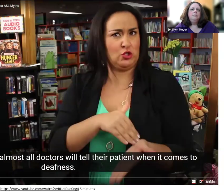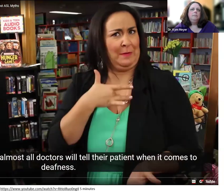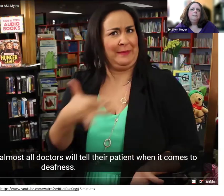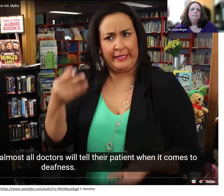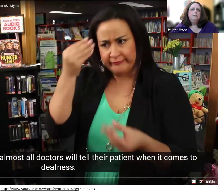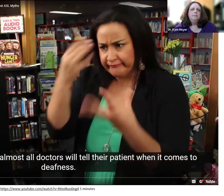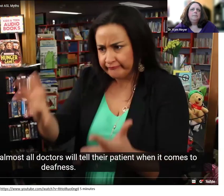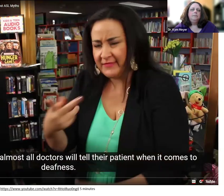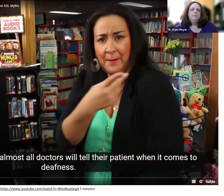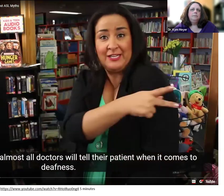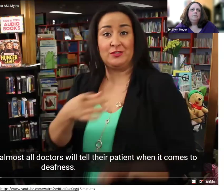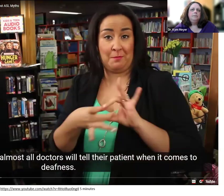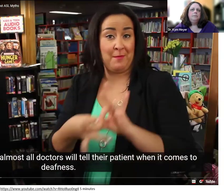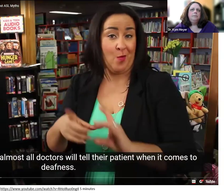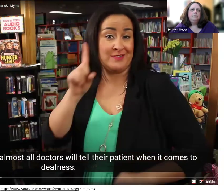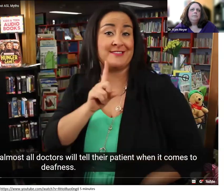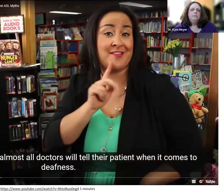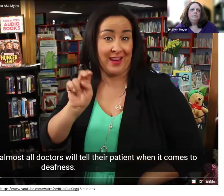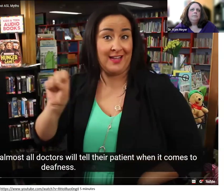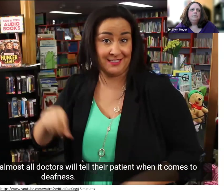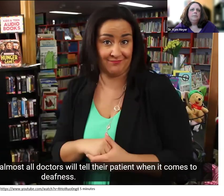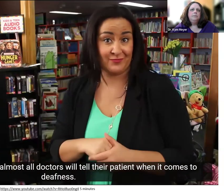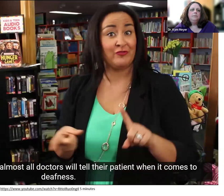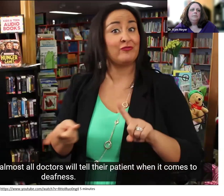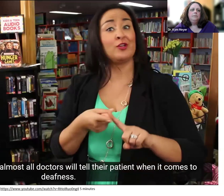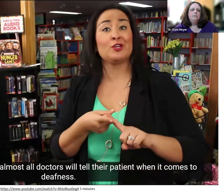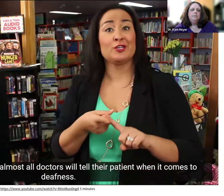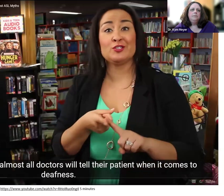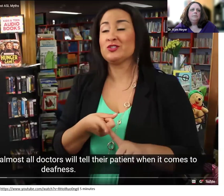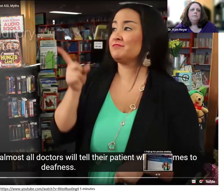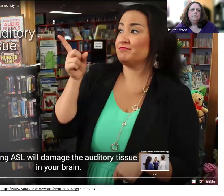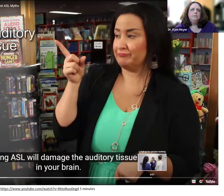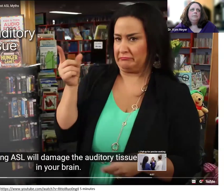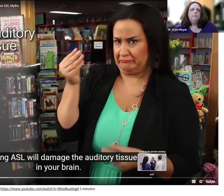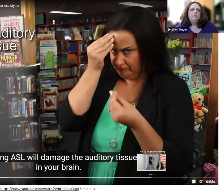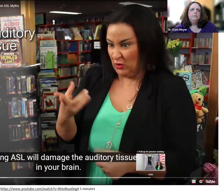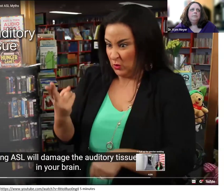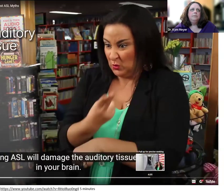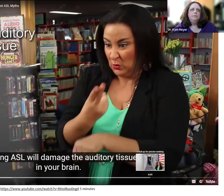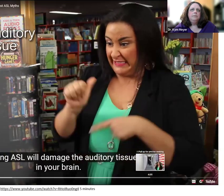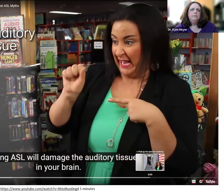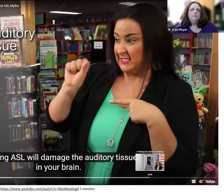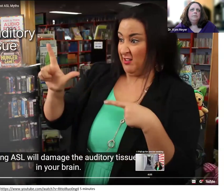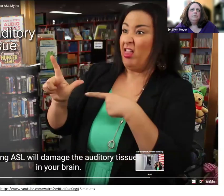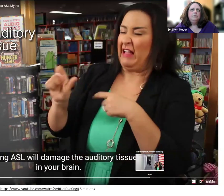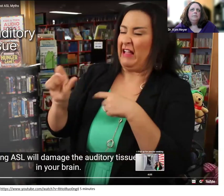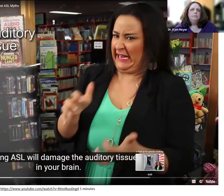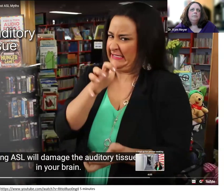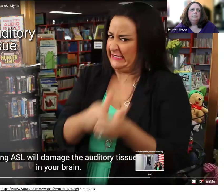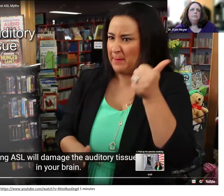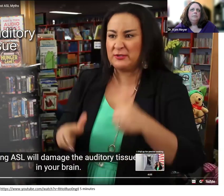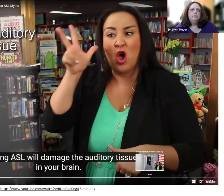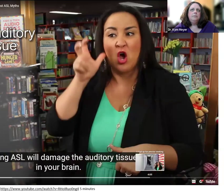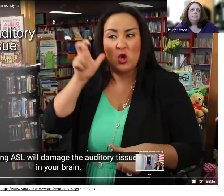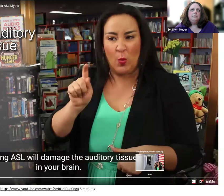all doctors will tell their patient when it comes to deafness. Number one, using ASL